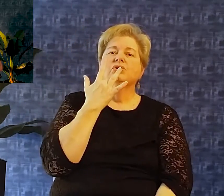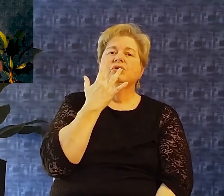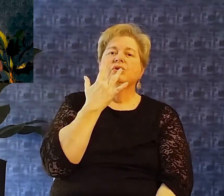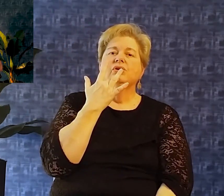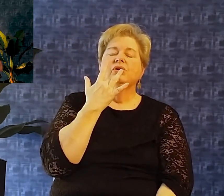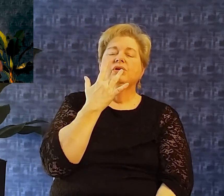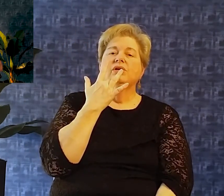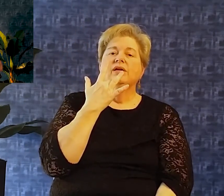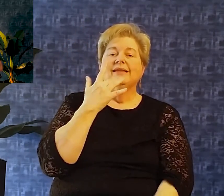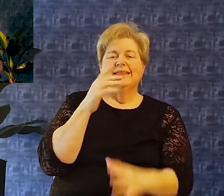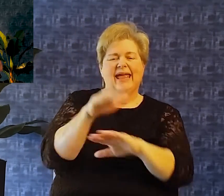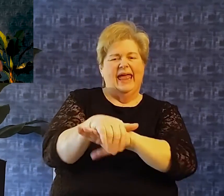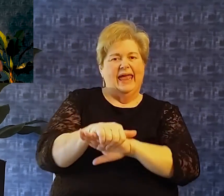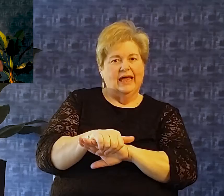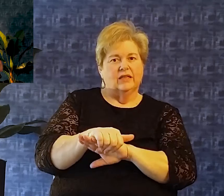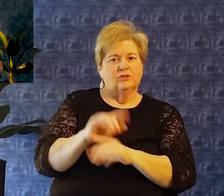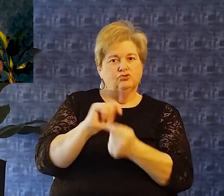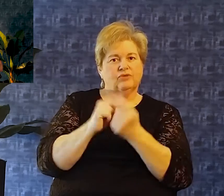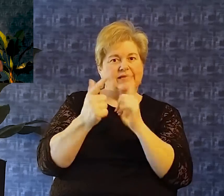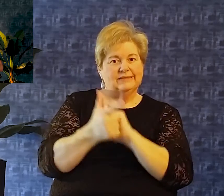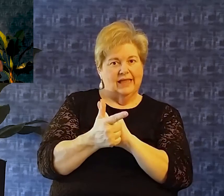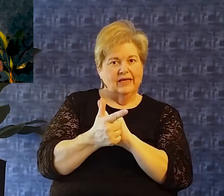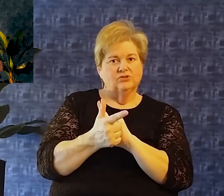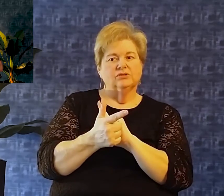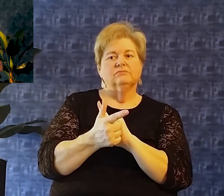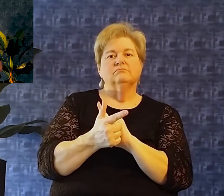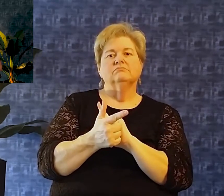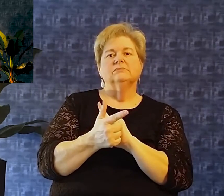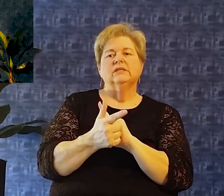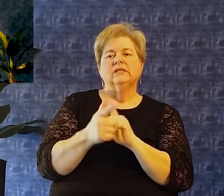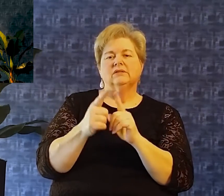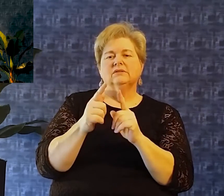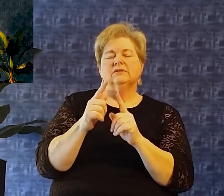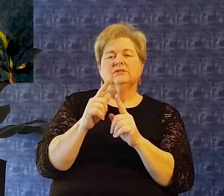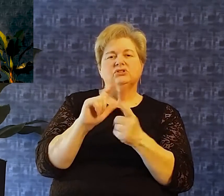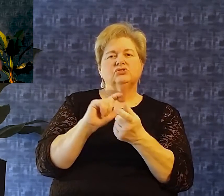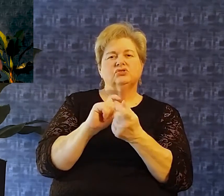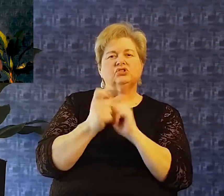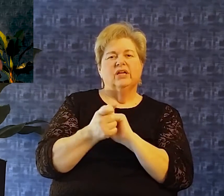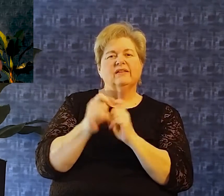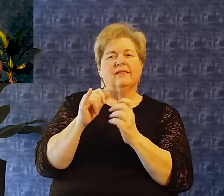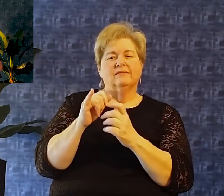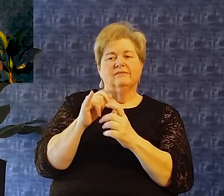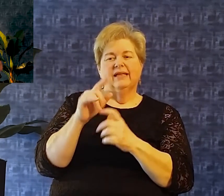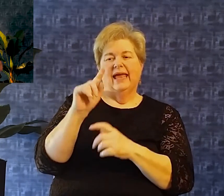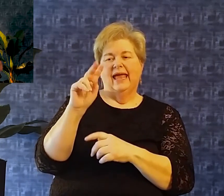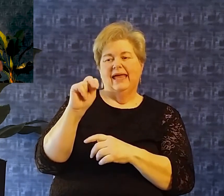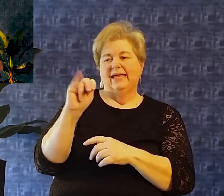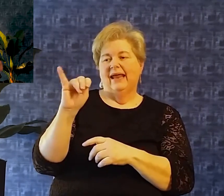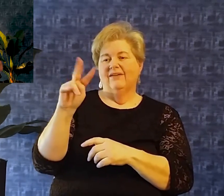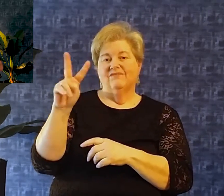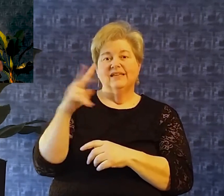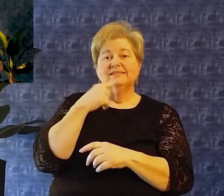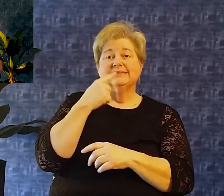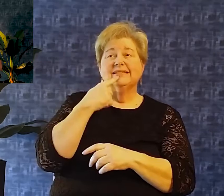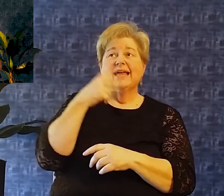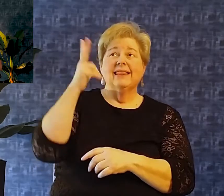that last phrase as listen to my cry for mercy In the in the in the new american